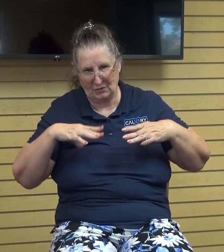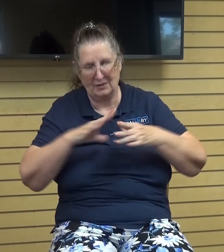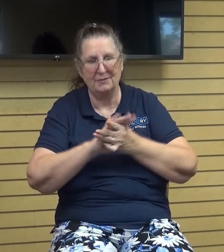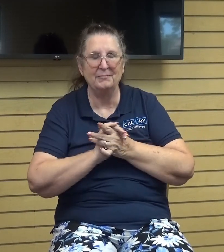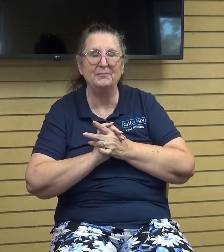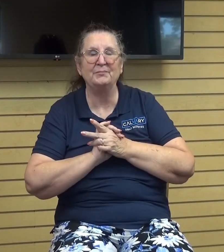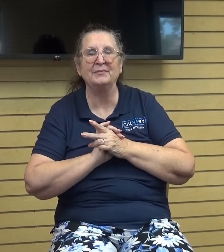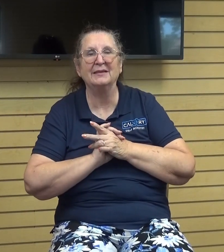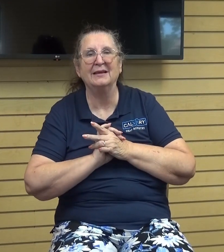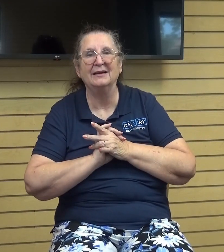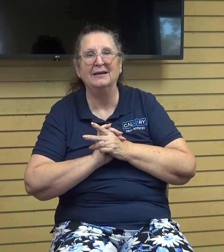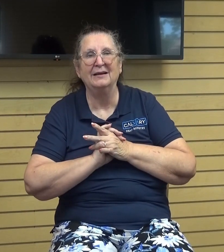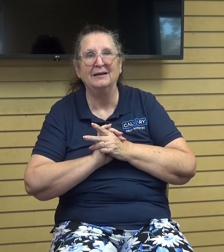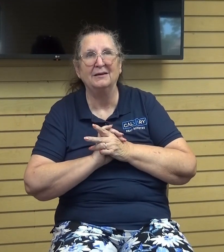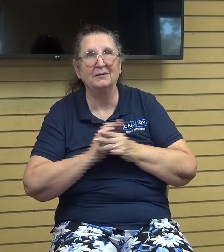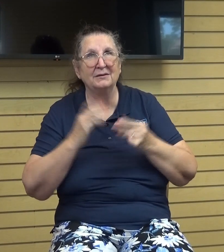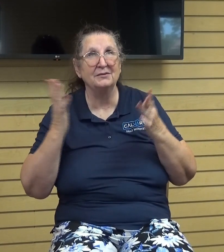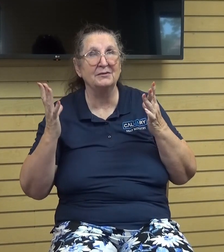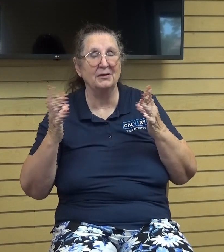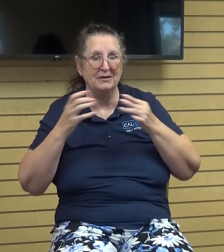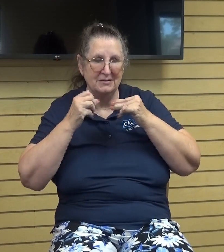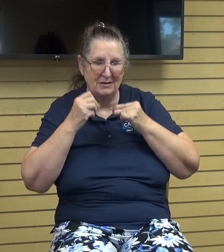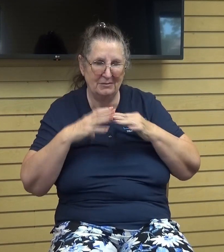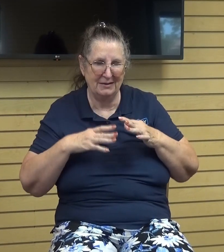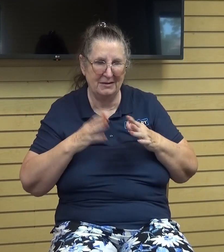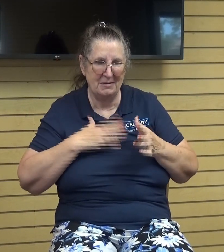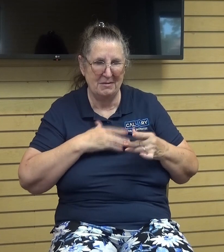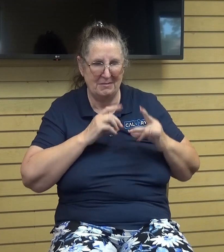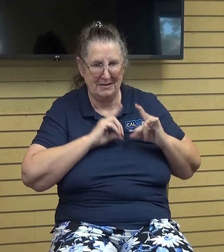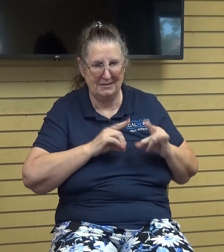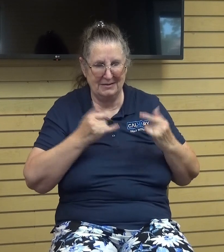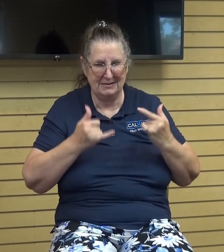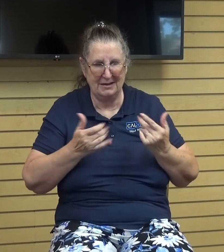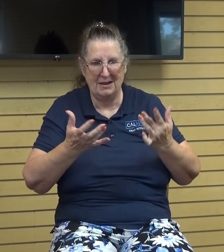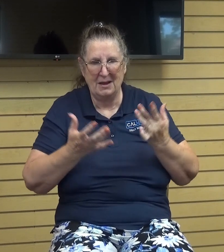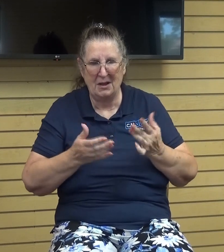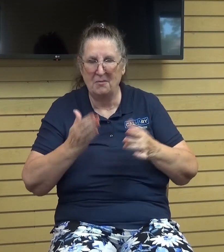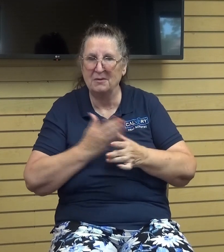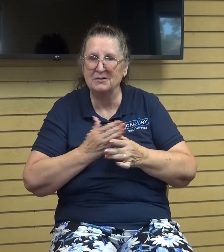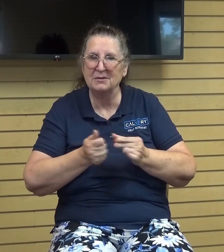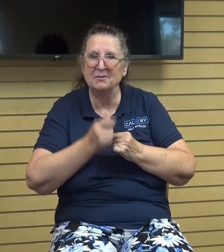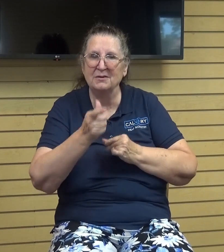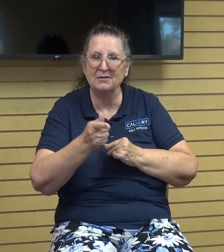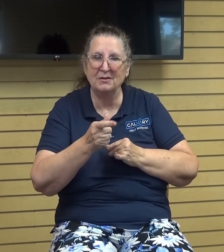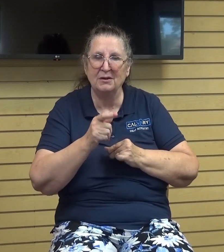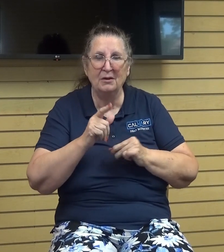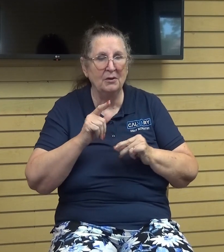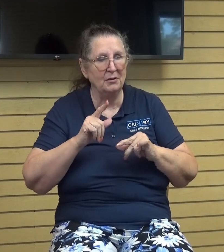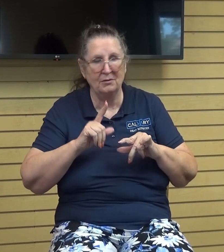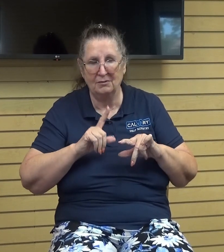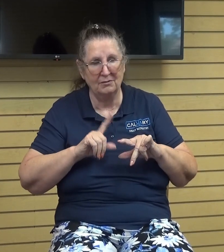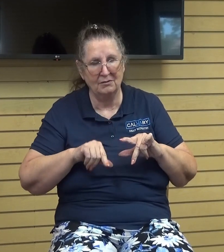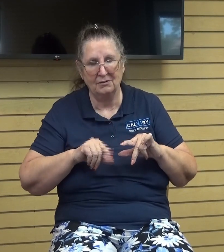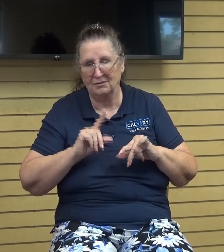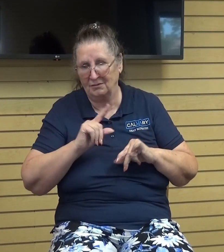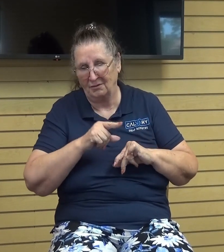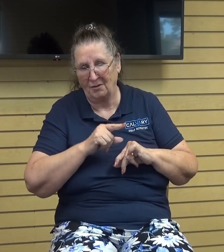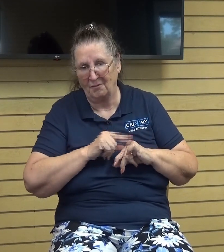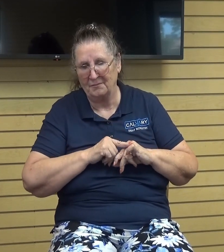such a blessing so with my little devo today i just i wanted to share with people who couldn't be there because it was a blessing and